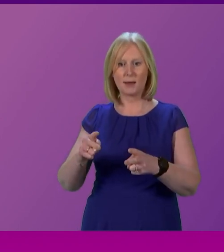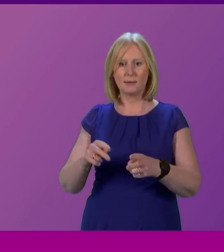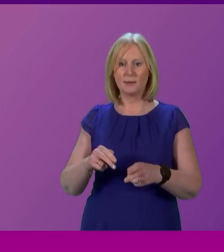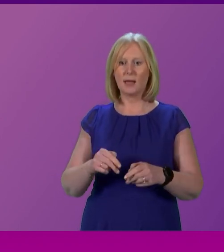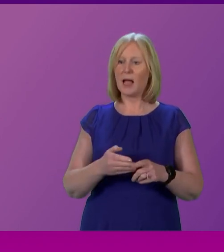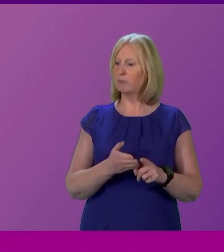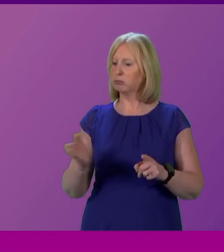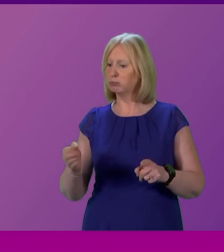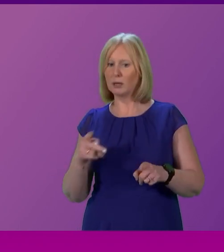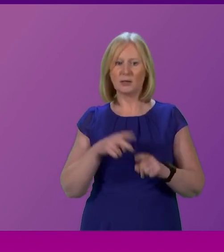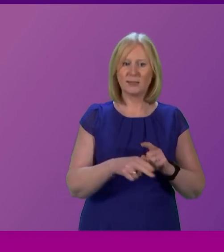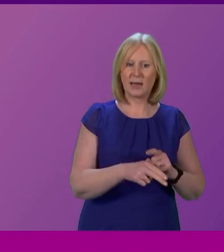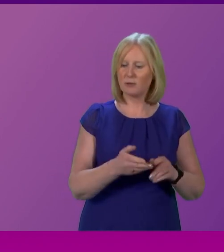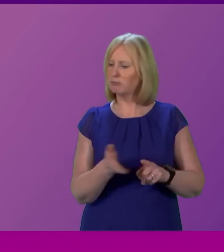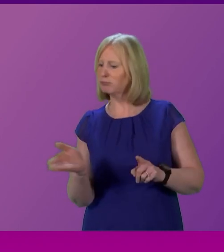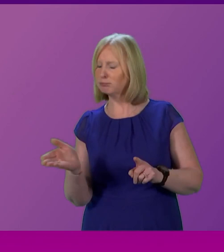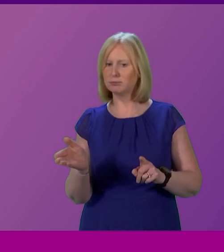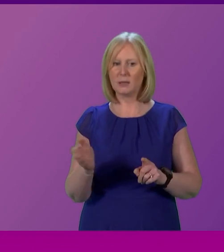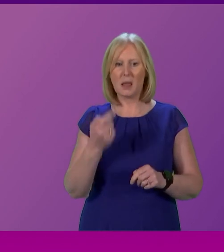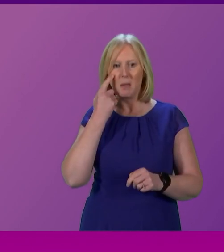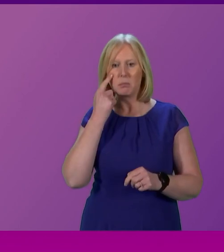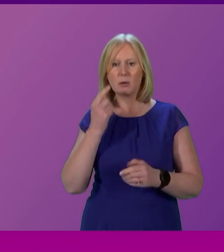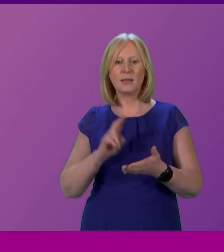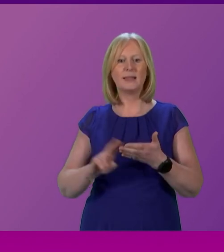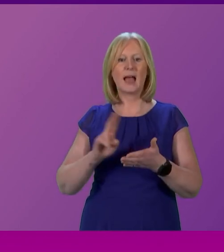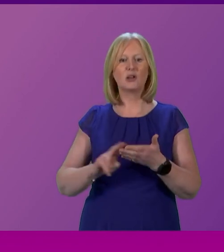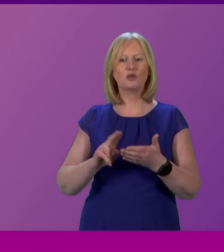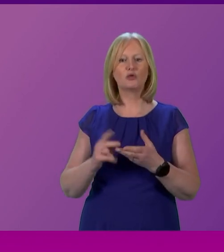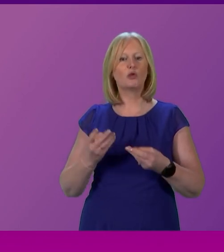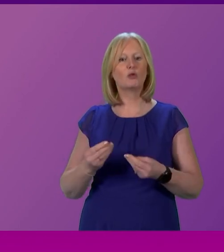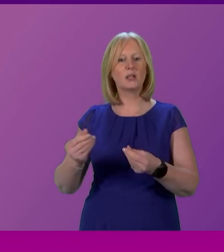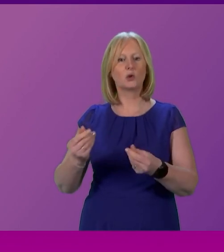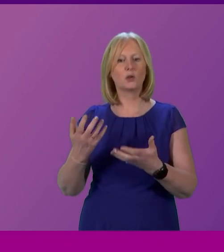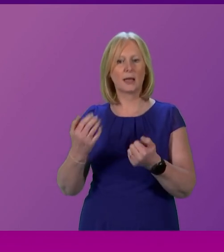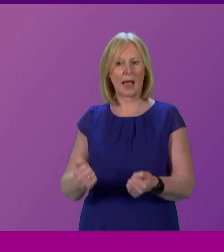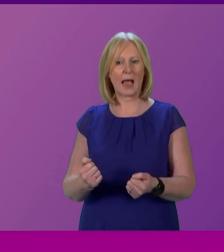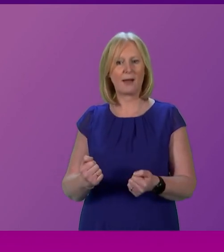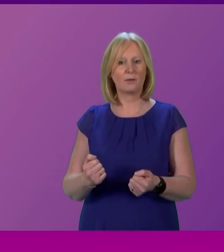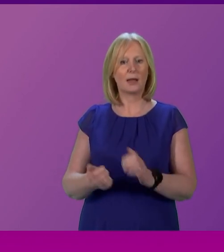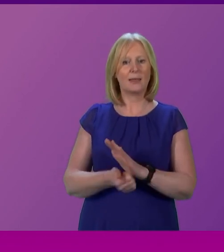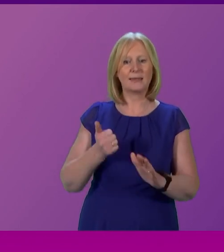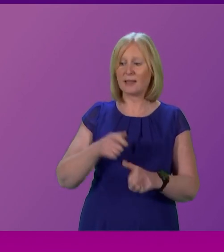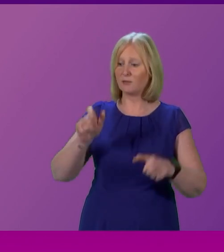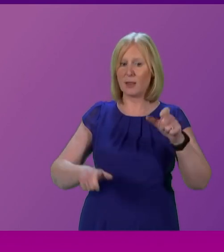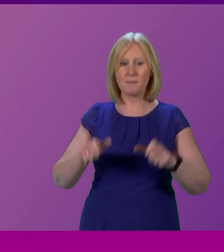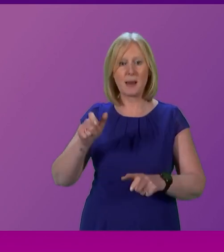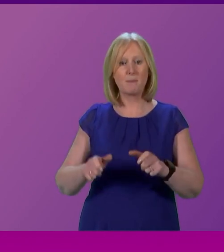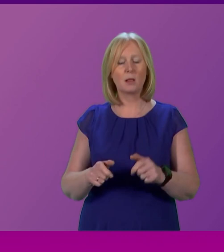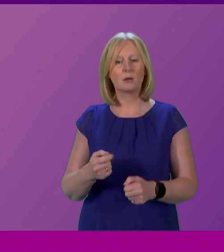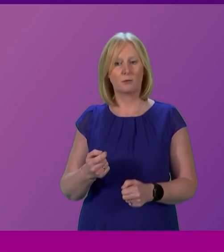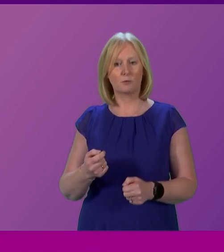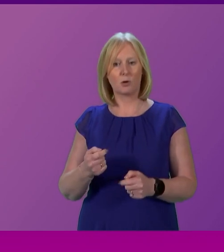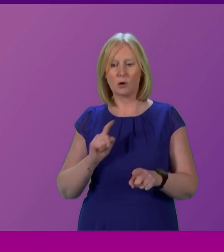utilises our undeniable natural resources, the talents of our people, and make our economy work for our people by tackling